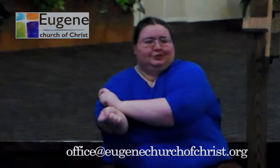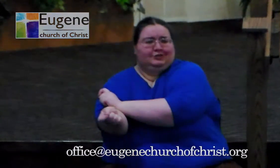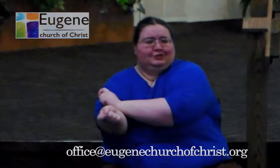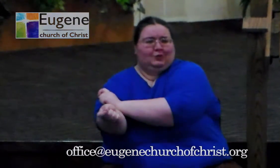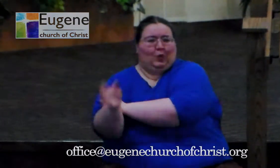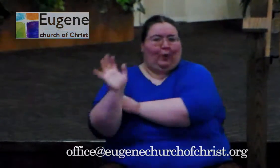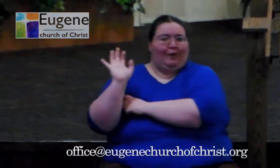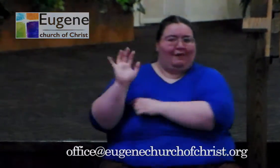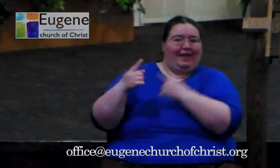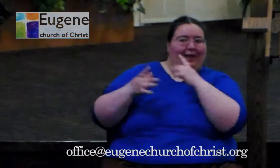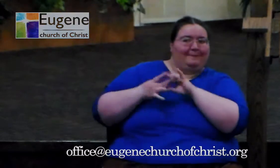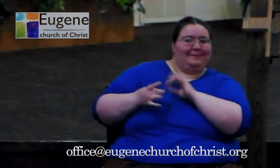Well, who do you think you are?